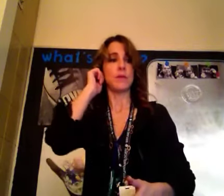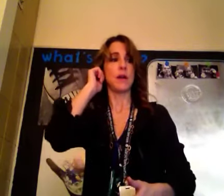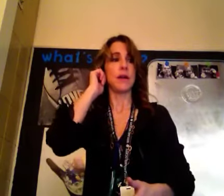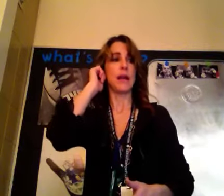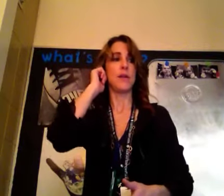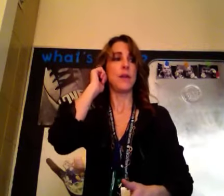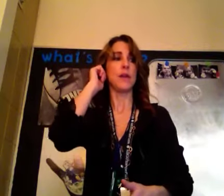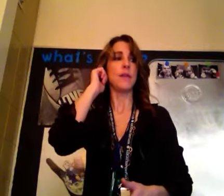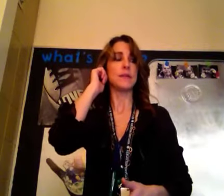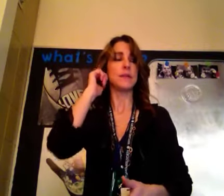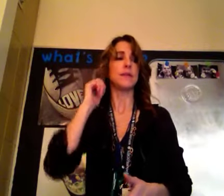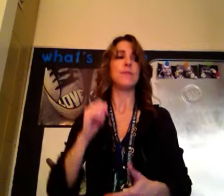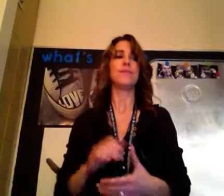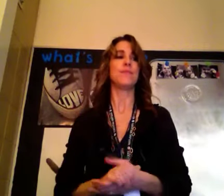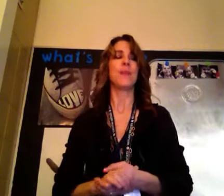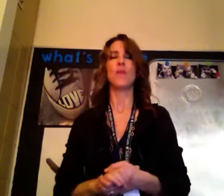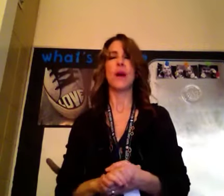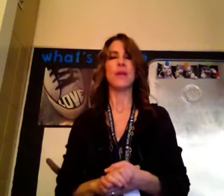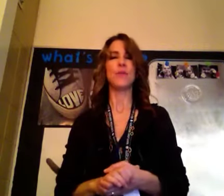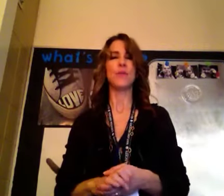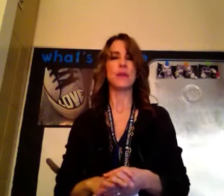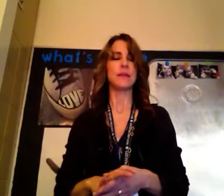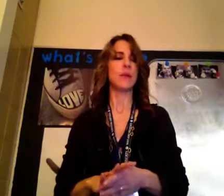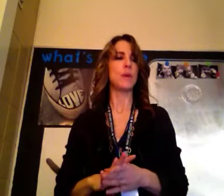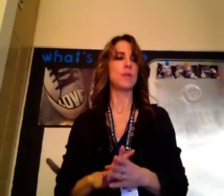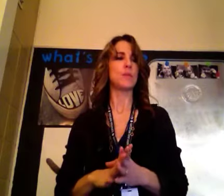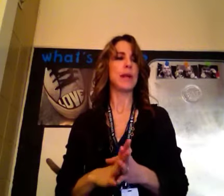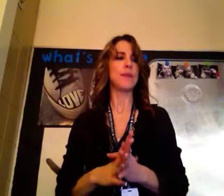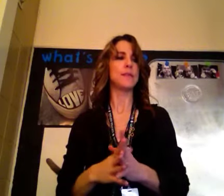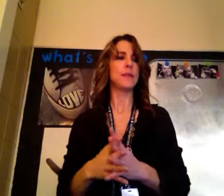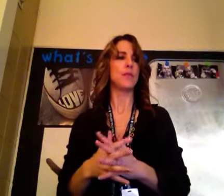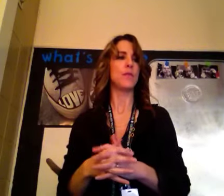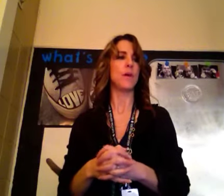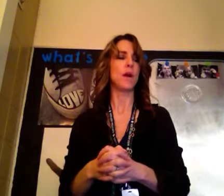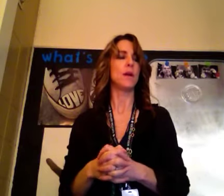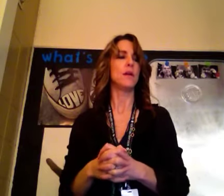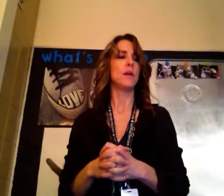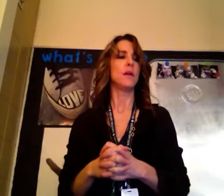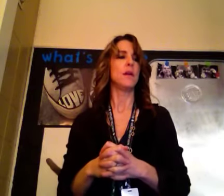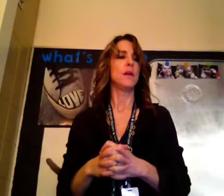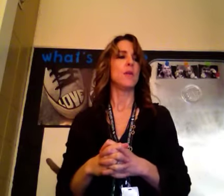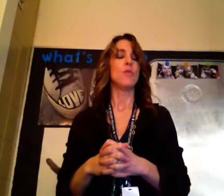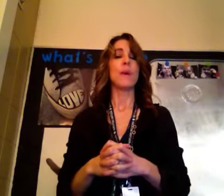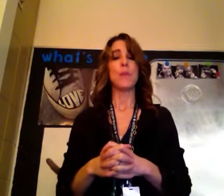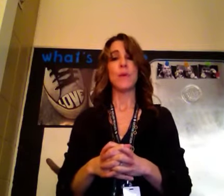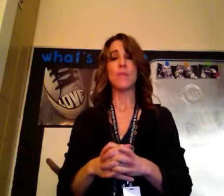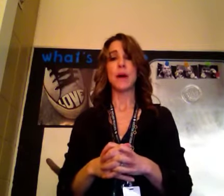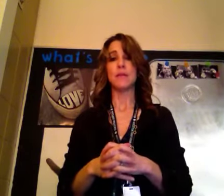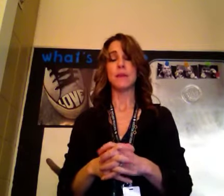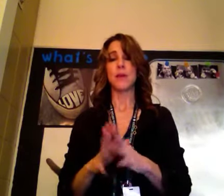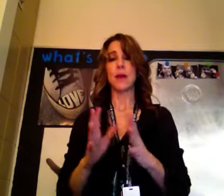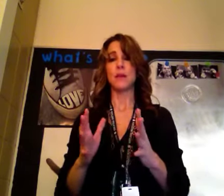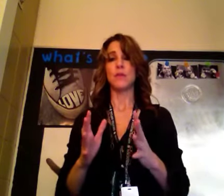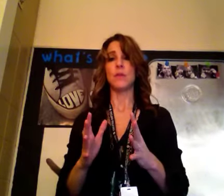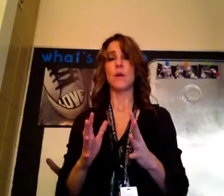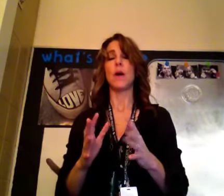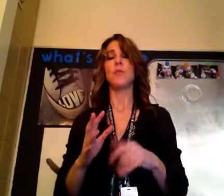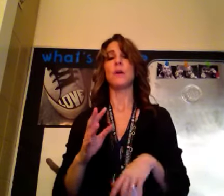tugging on your ear. That's a, I don't use that sign much, but I have seen it before. Remember the months, I'm not gonna do them all, but